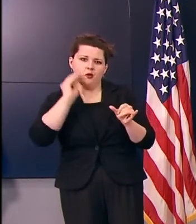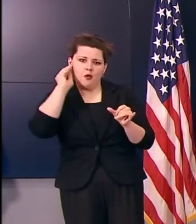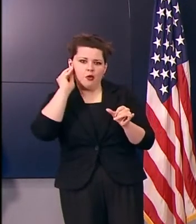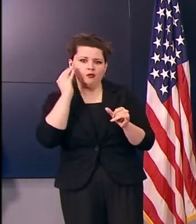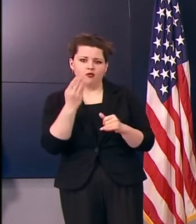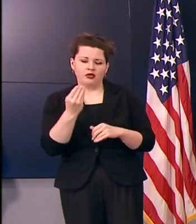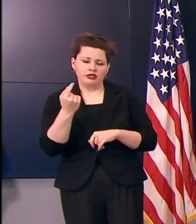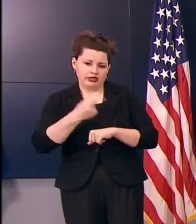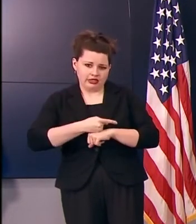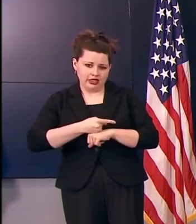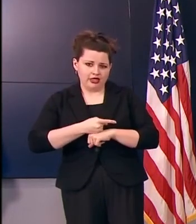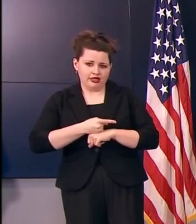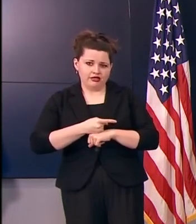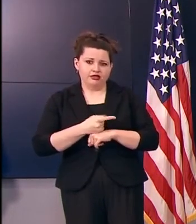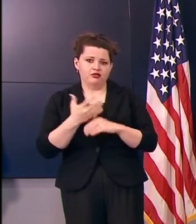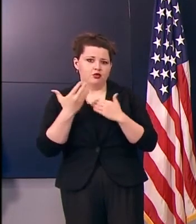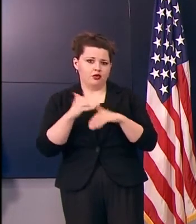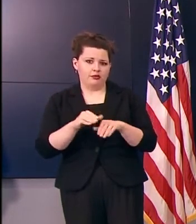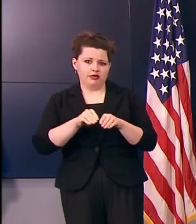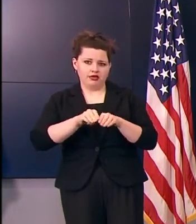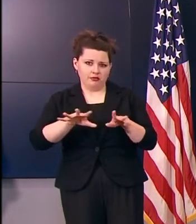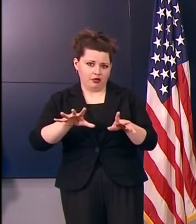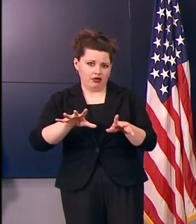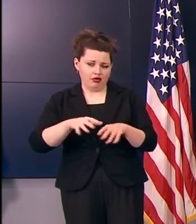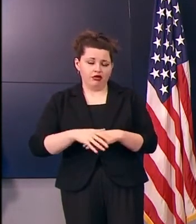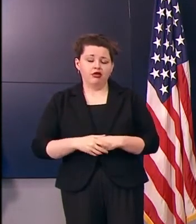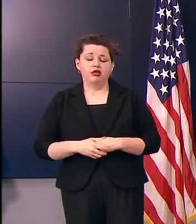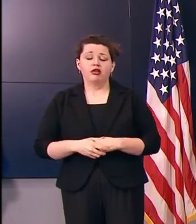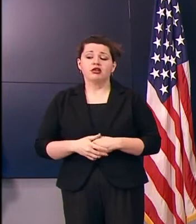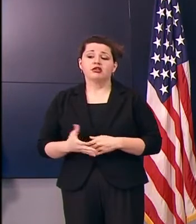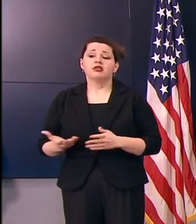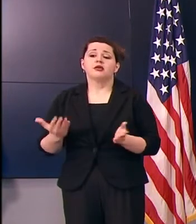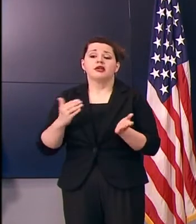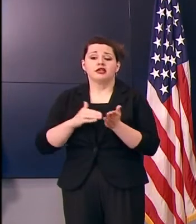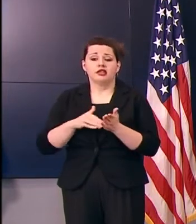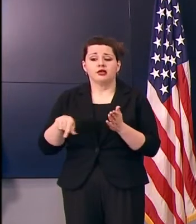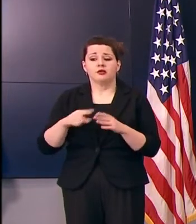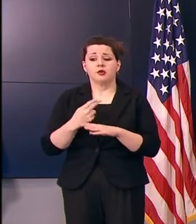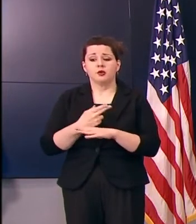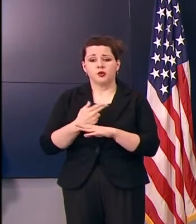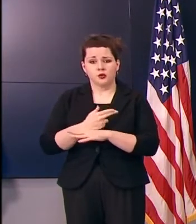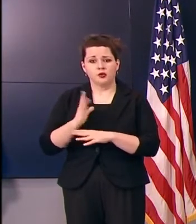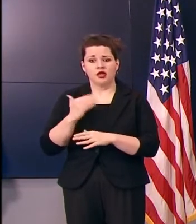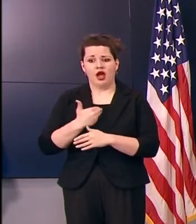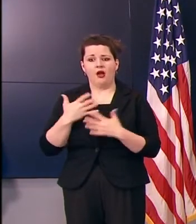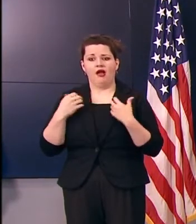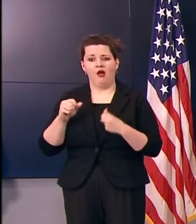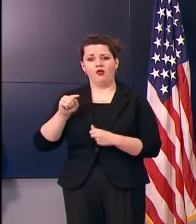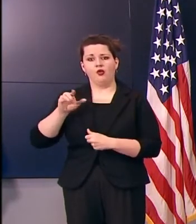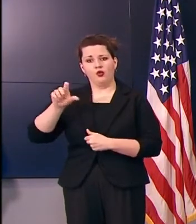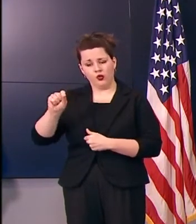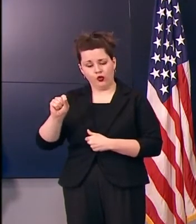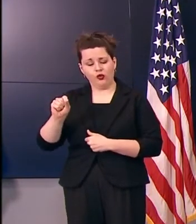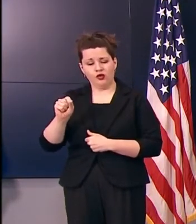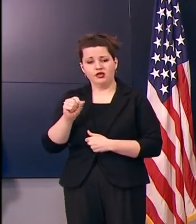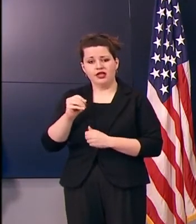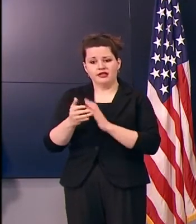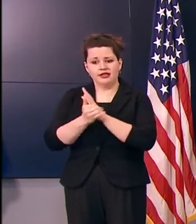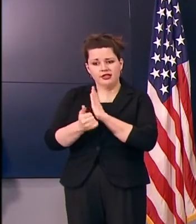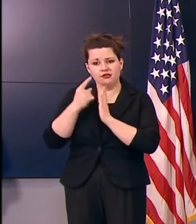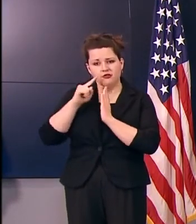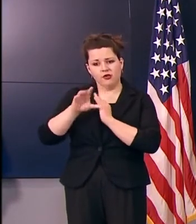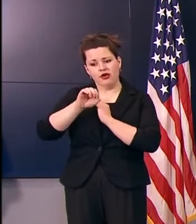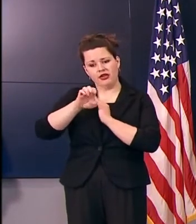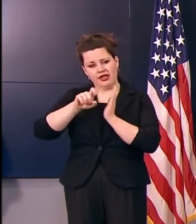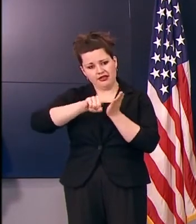days in order to limit the spread of the virus. And so, again, by using our public health tools and skills of case investigation and